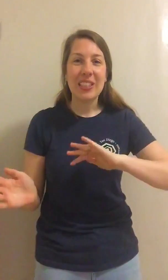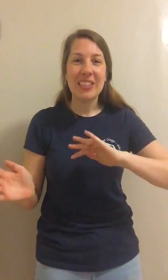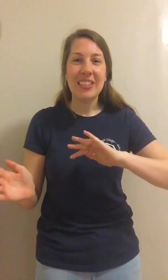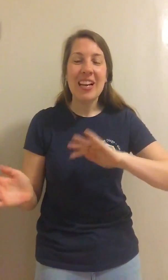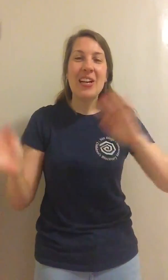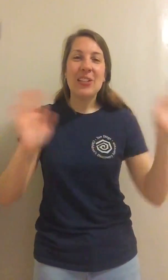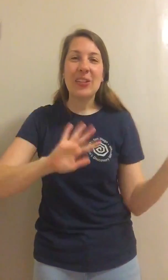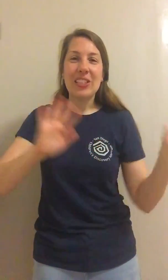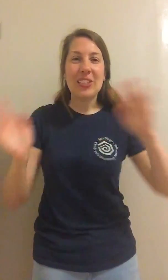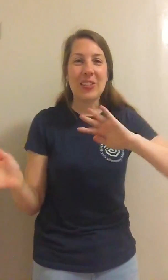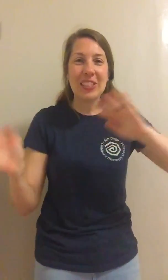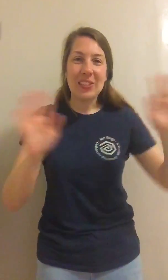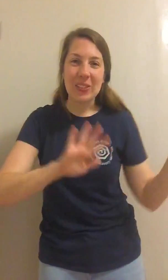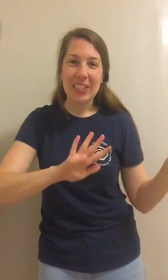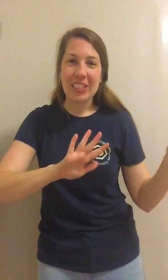swish, swish, swish.